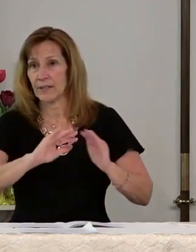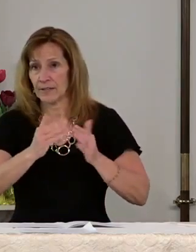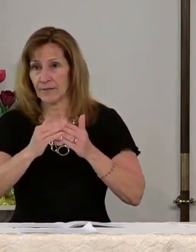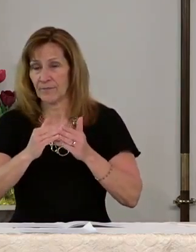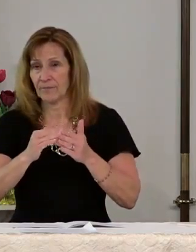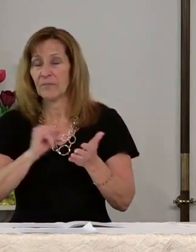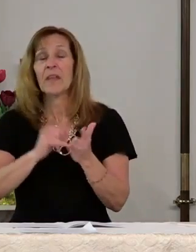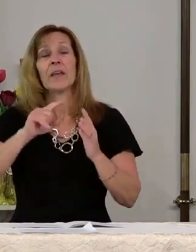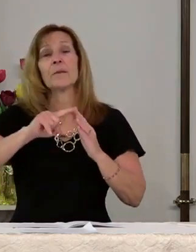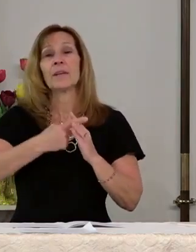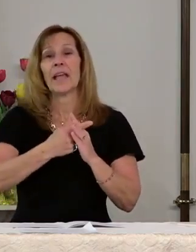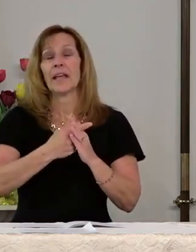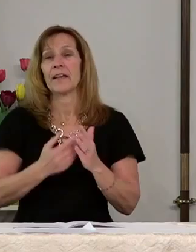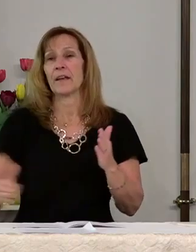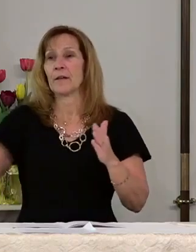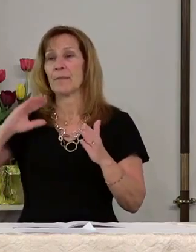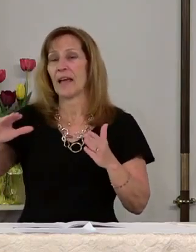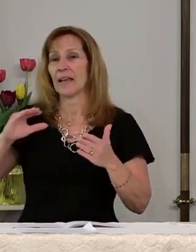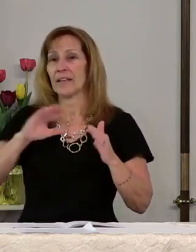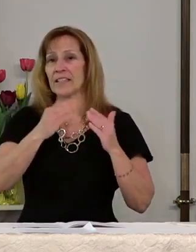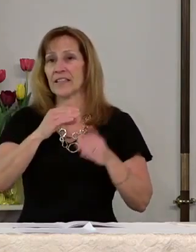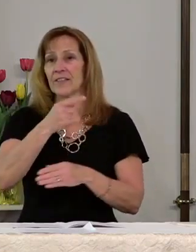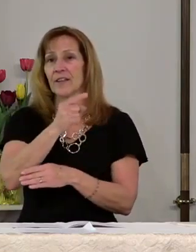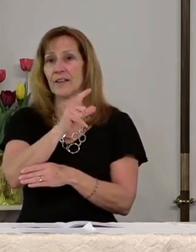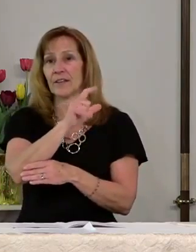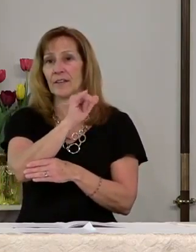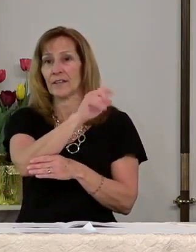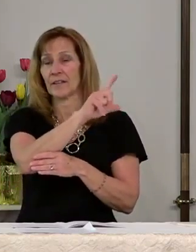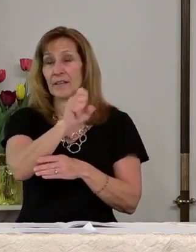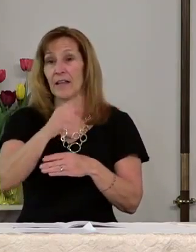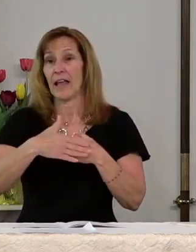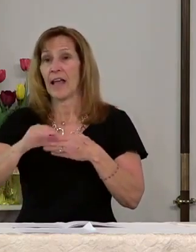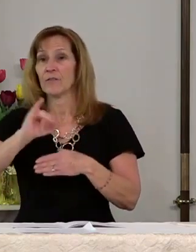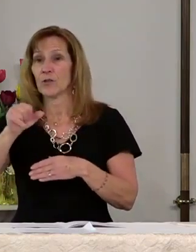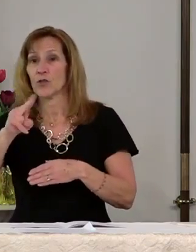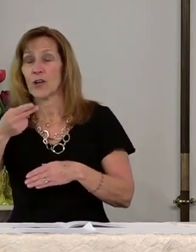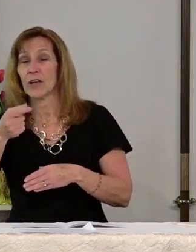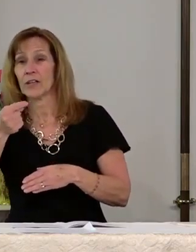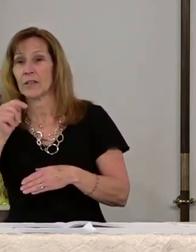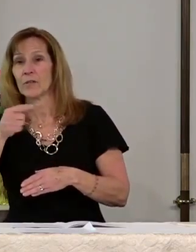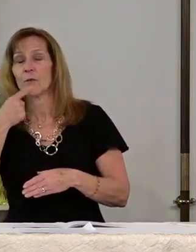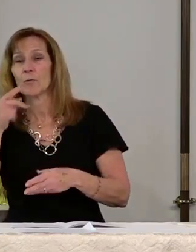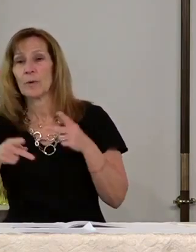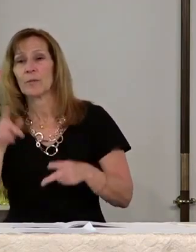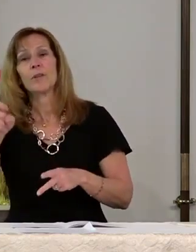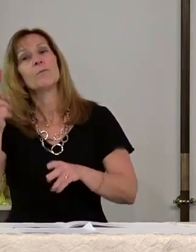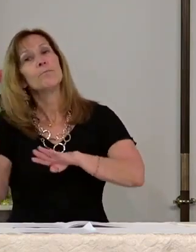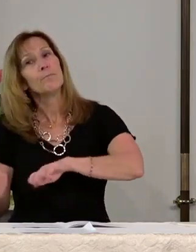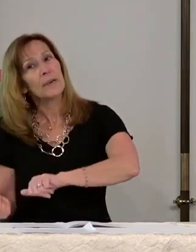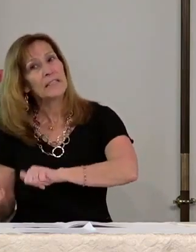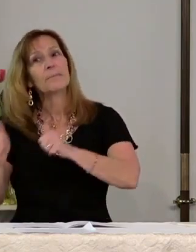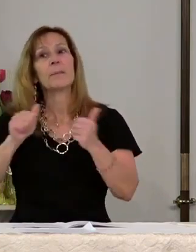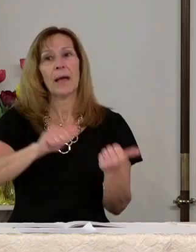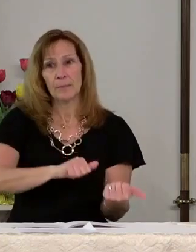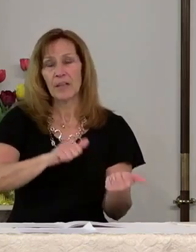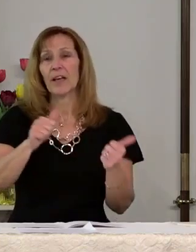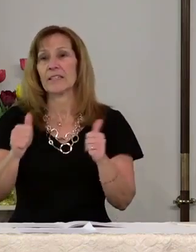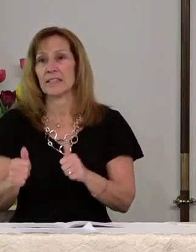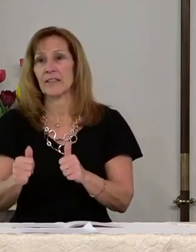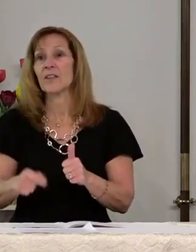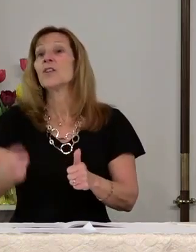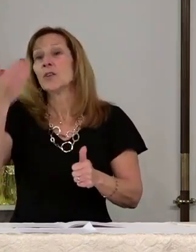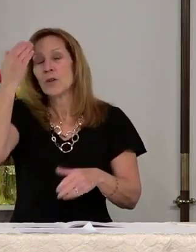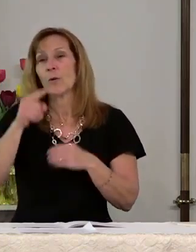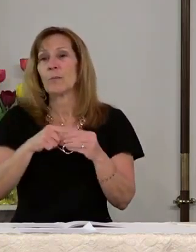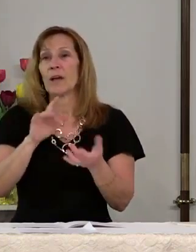It began in Galilee after John told the people they needed to be baptized. You